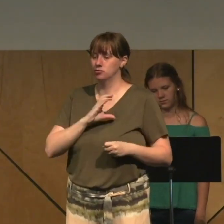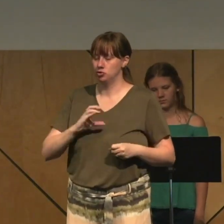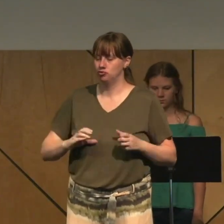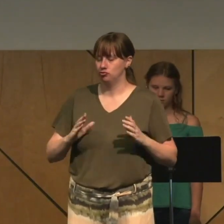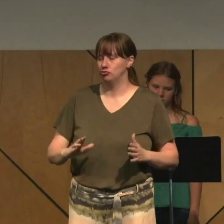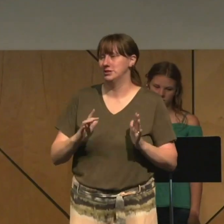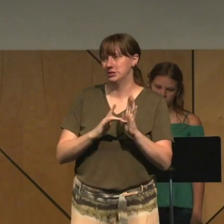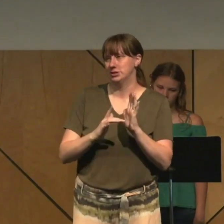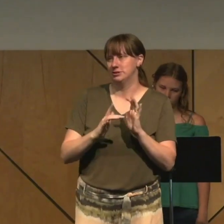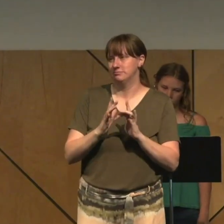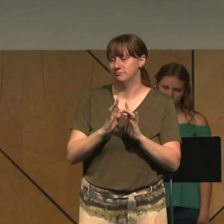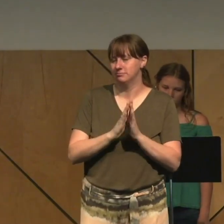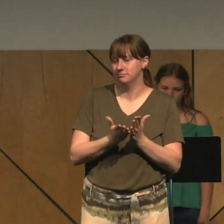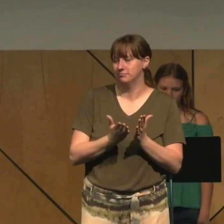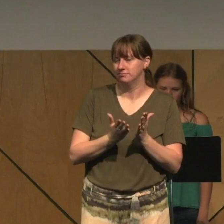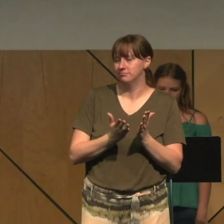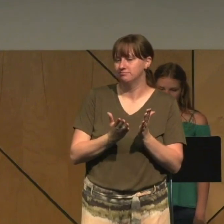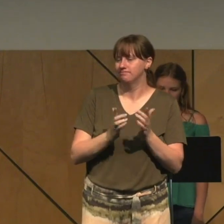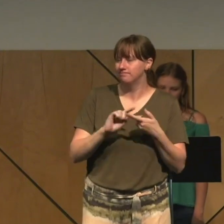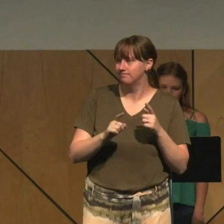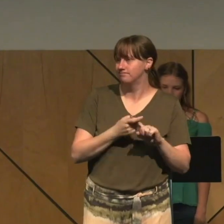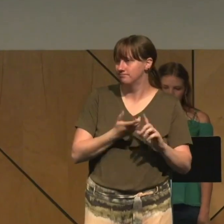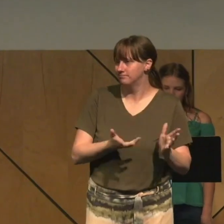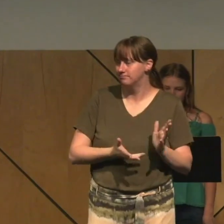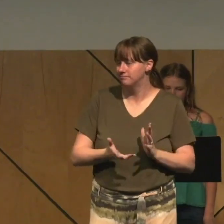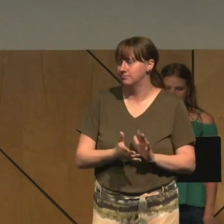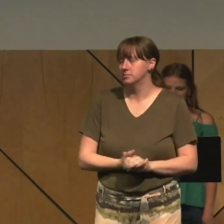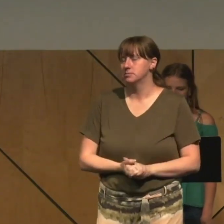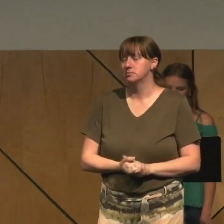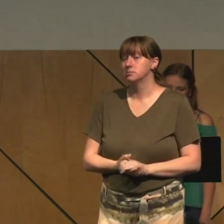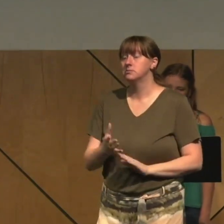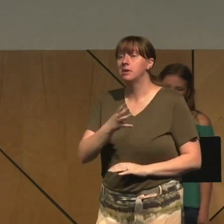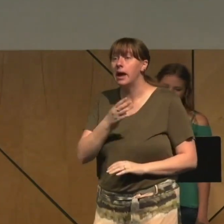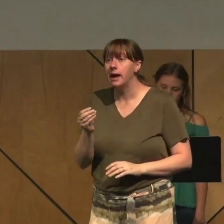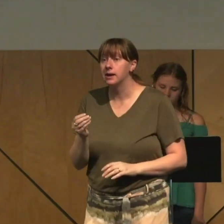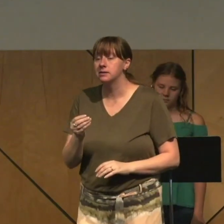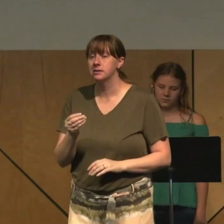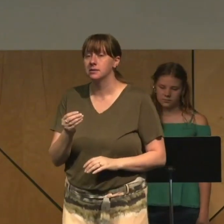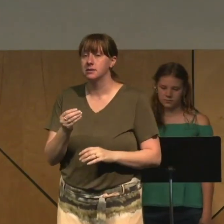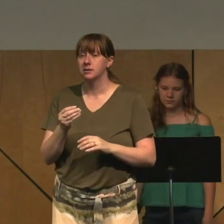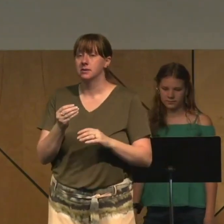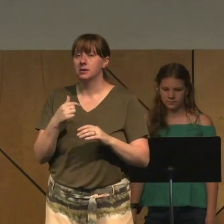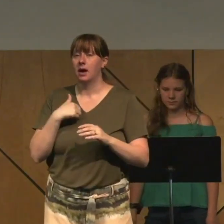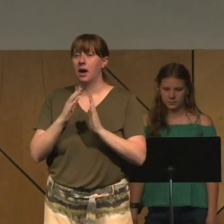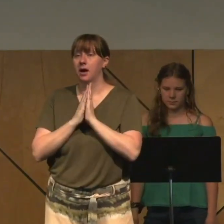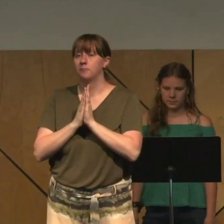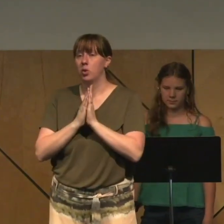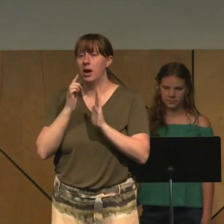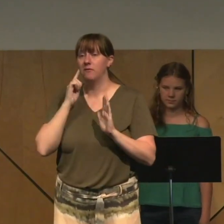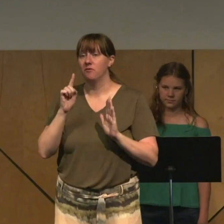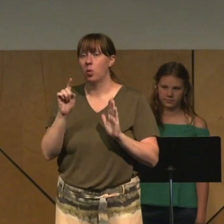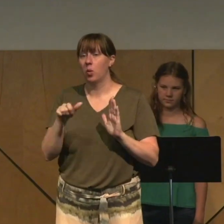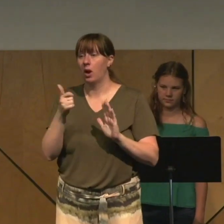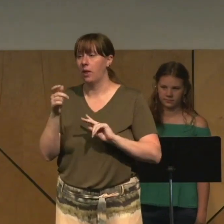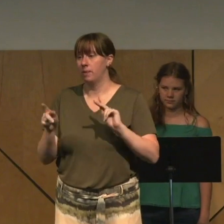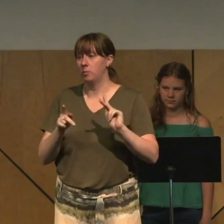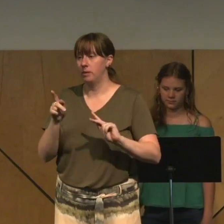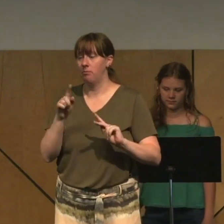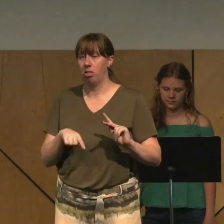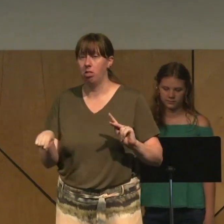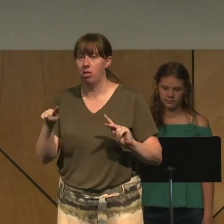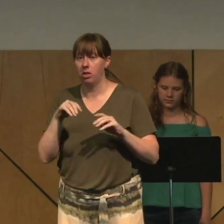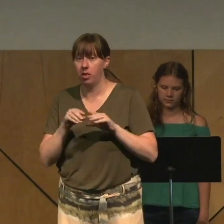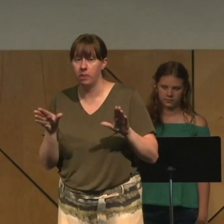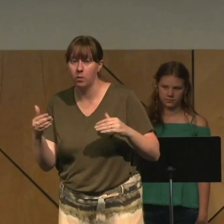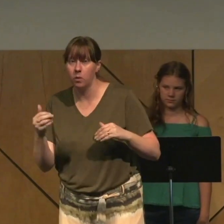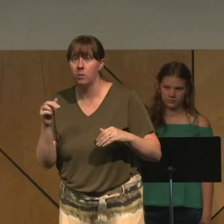And then Lord Jesus, pray for anyone, maybe they're in the room, maybe they're watching online who are right now trapped in sexual